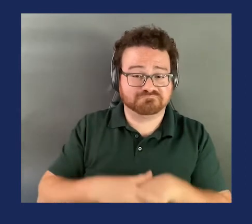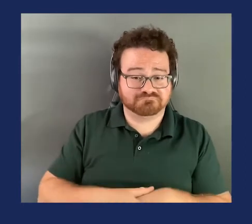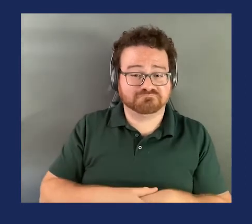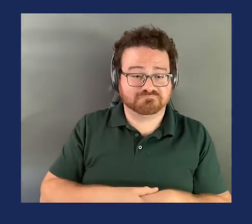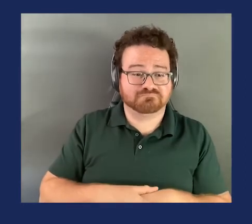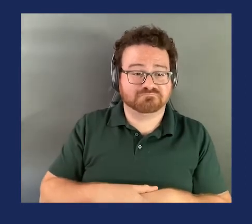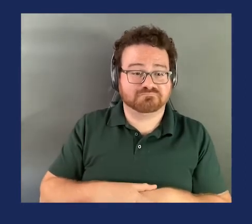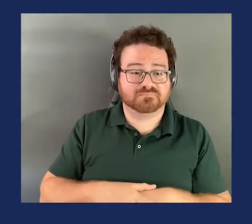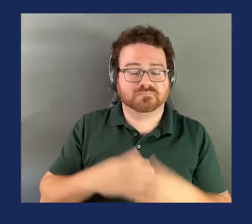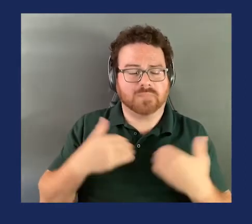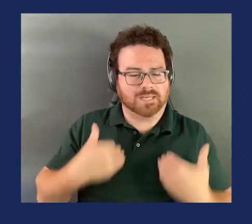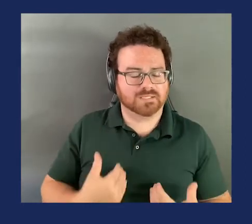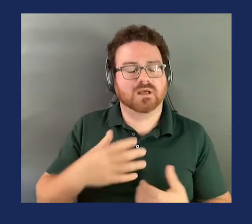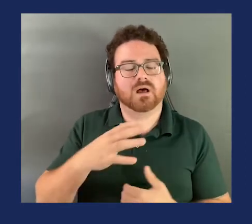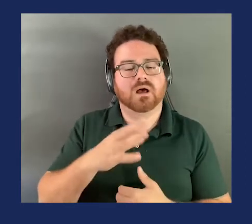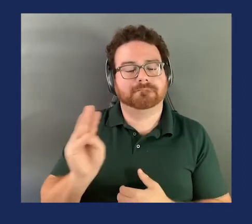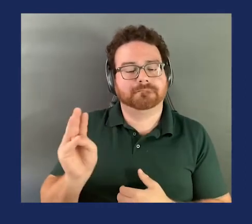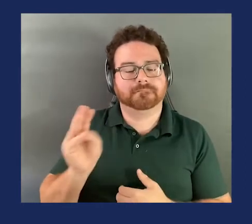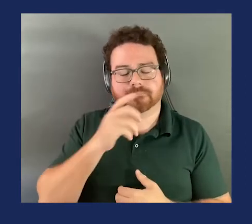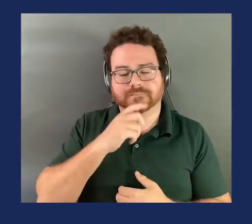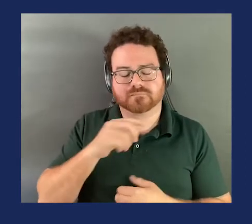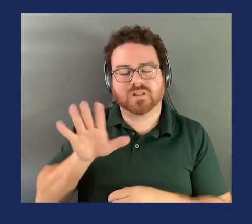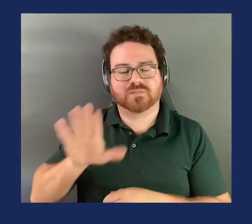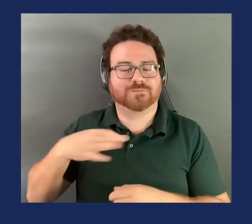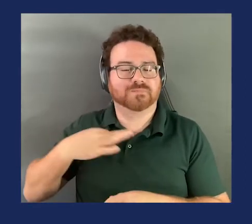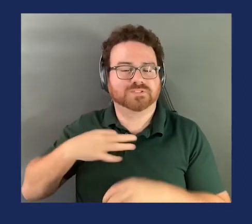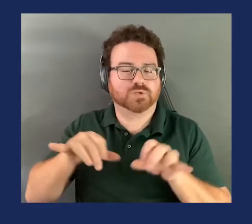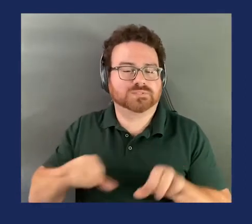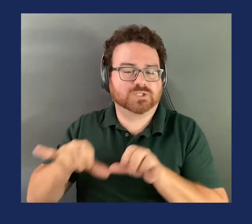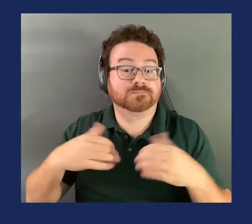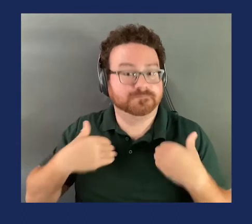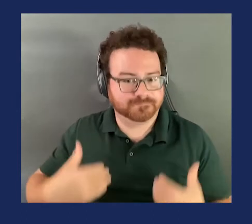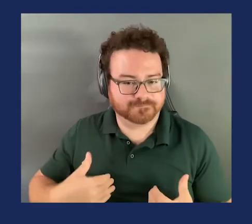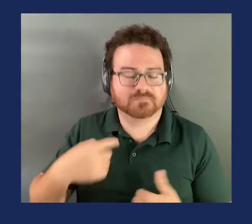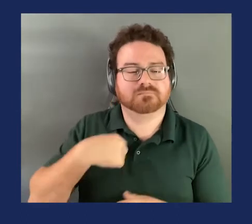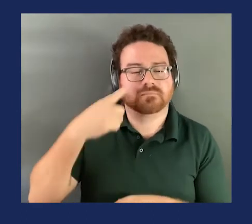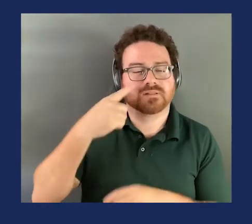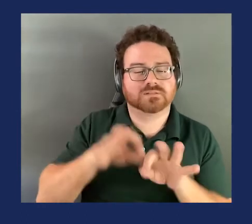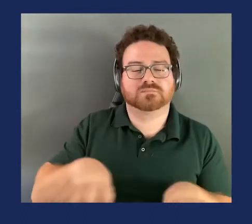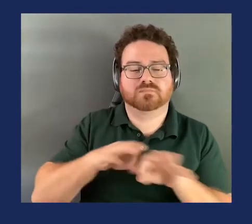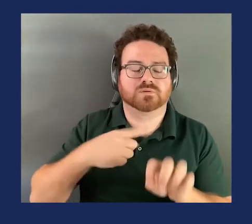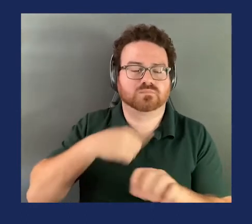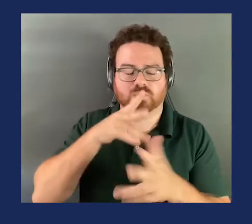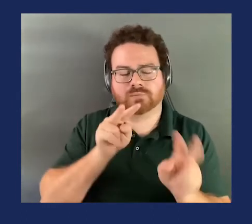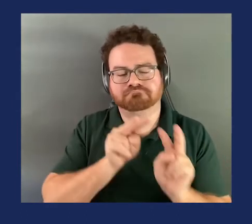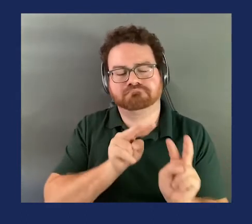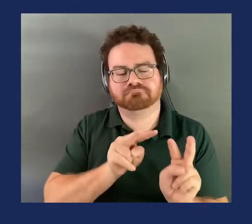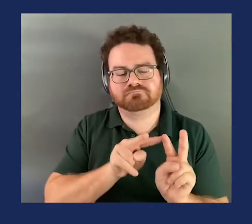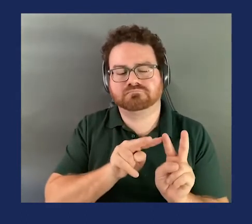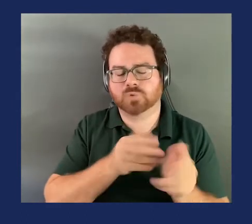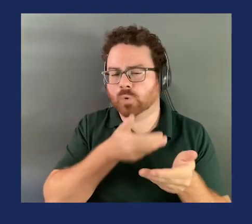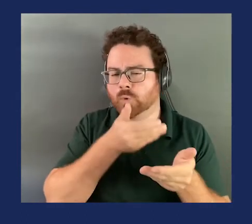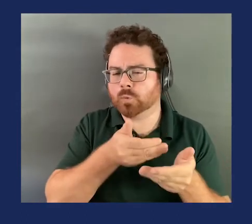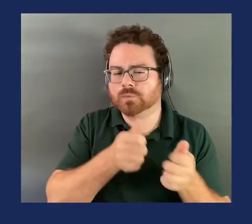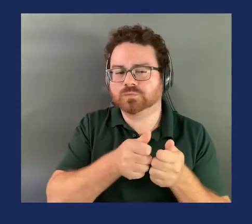body. I think that obviously this is something that we would want to watch closely in parallel with our rulemaking advancing to